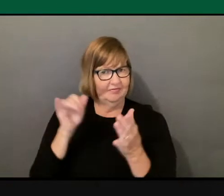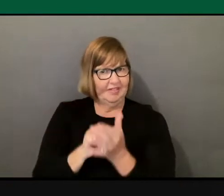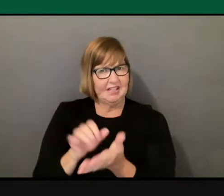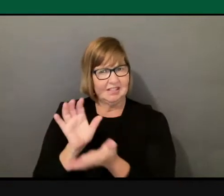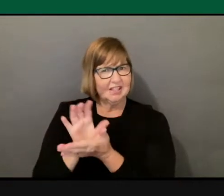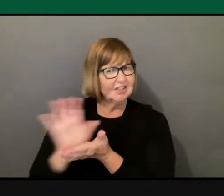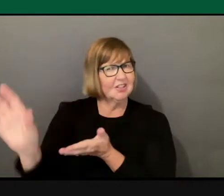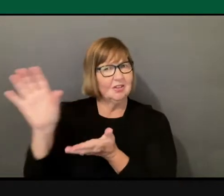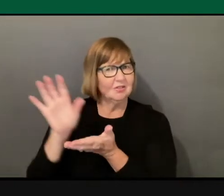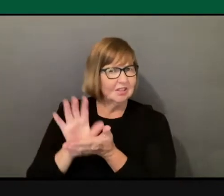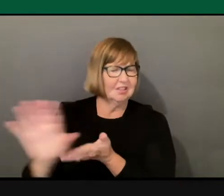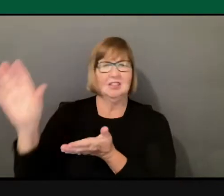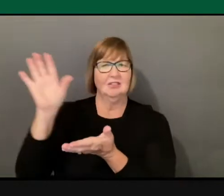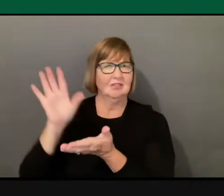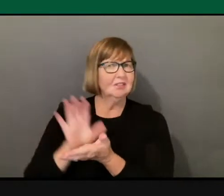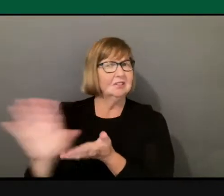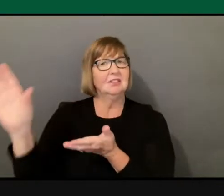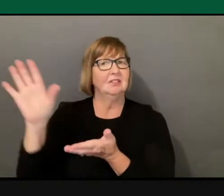exclusion is exclusion.